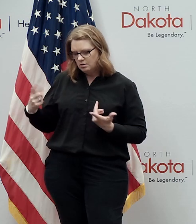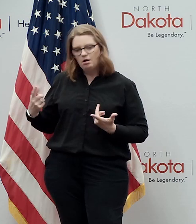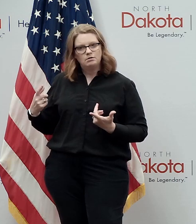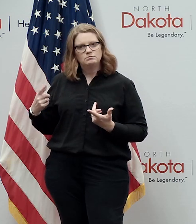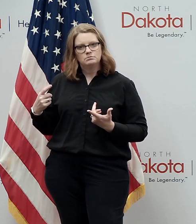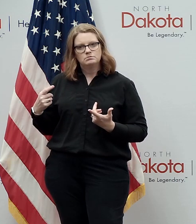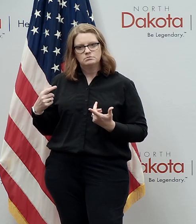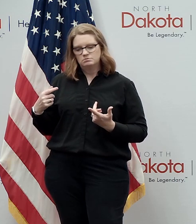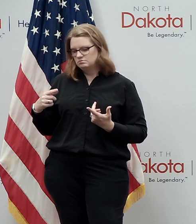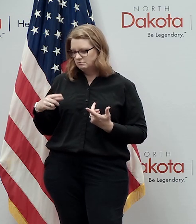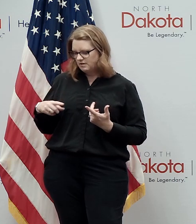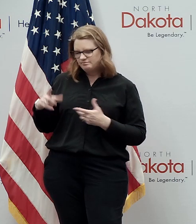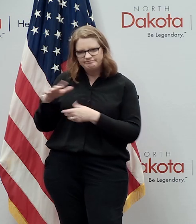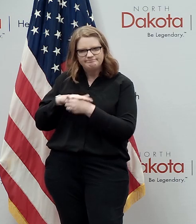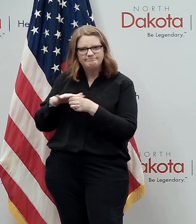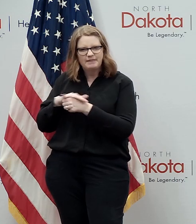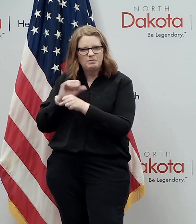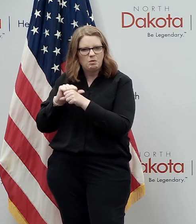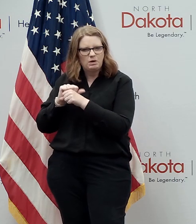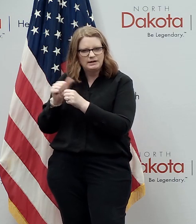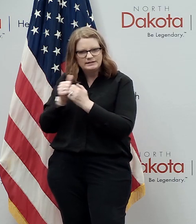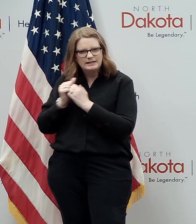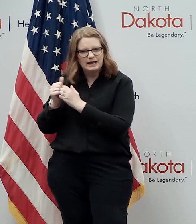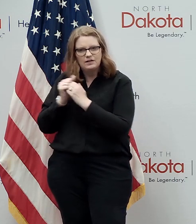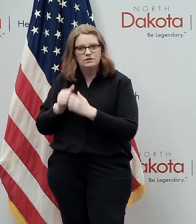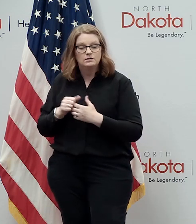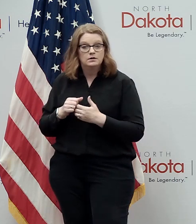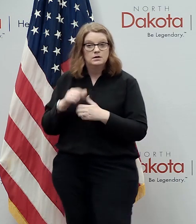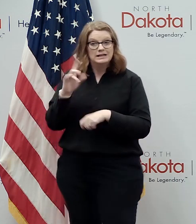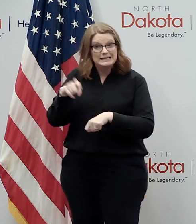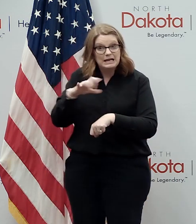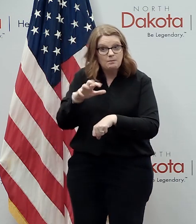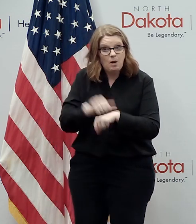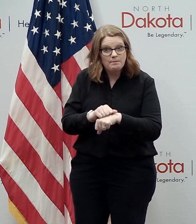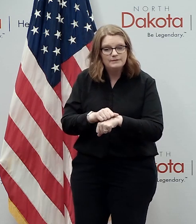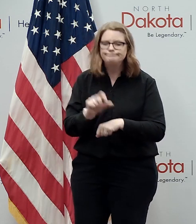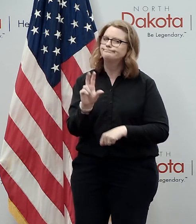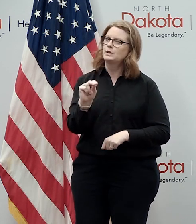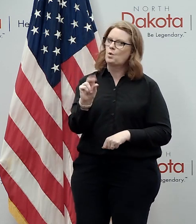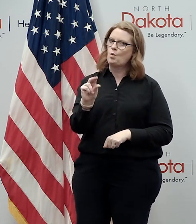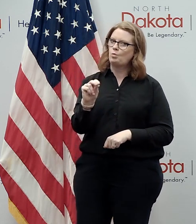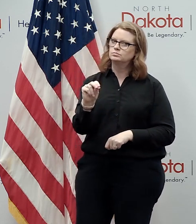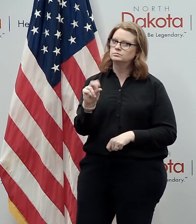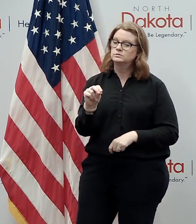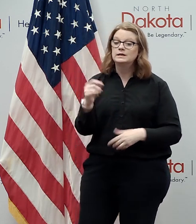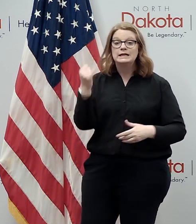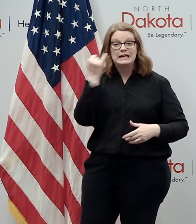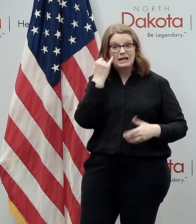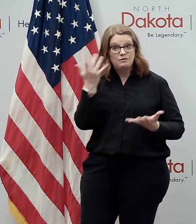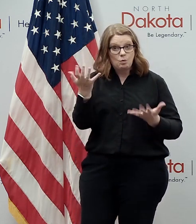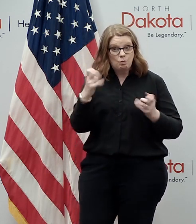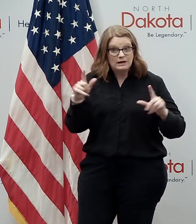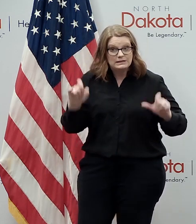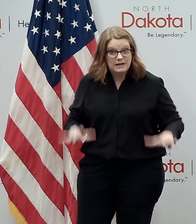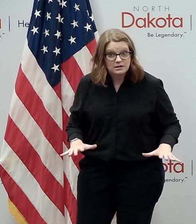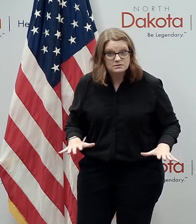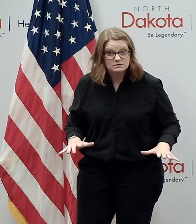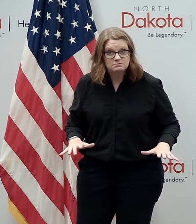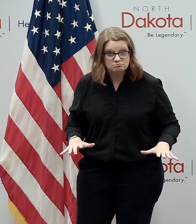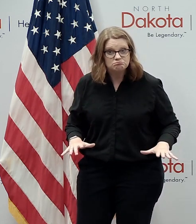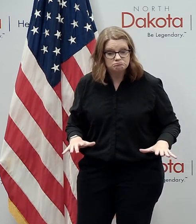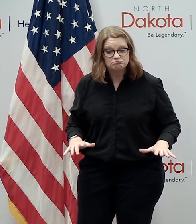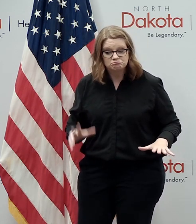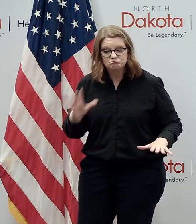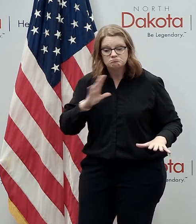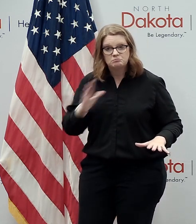this public health emergency appointments are not required but if you wish to receive a test you're strongly